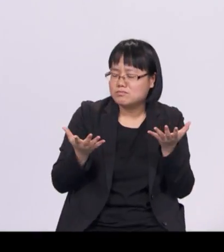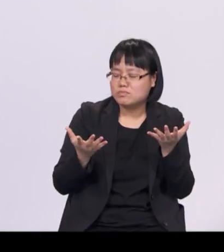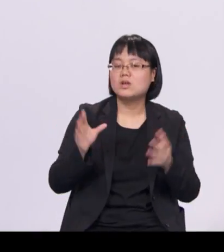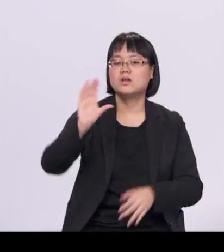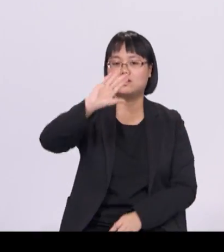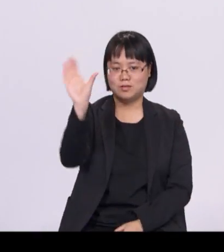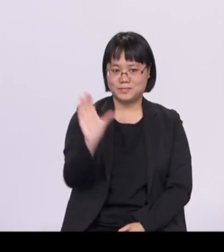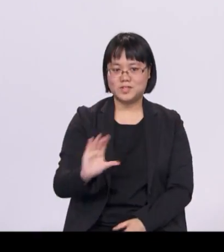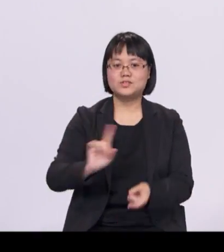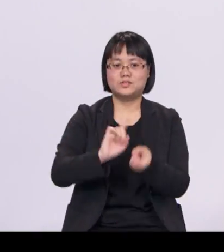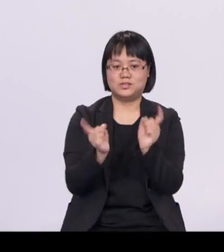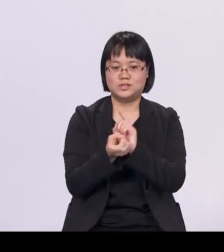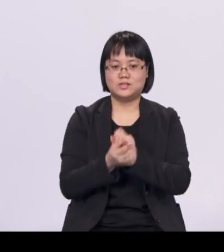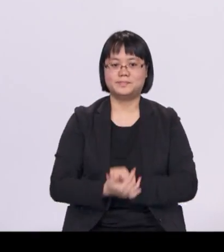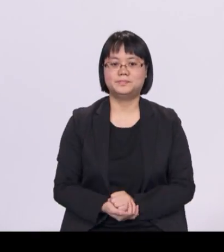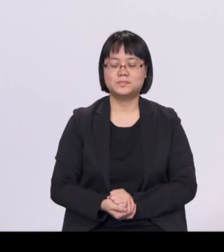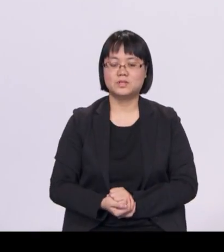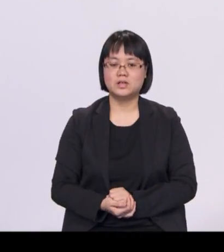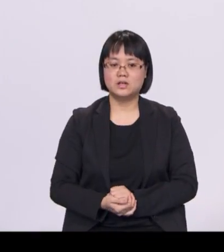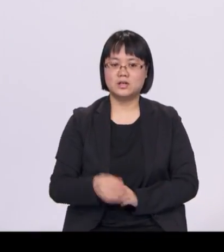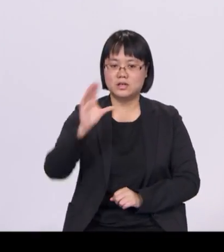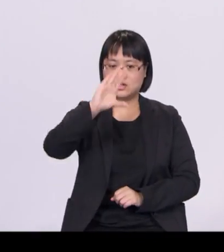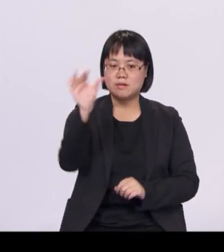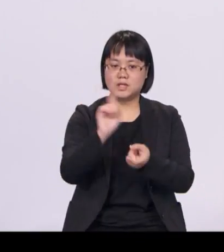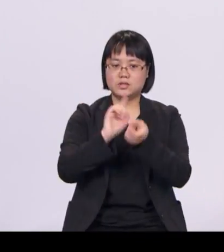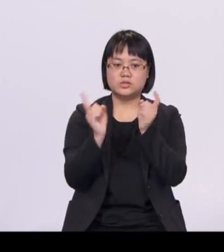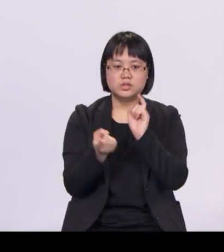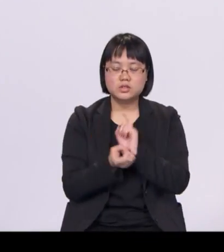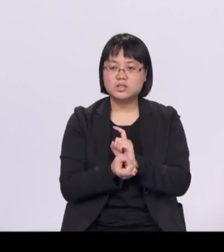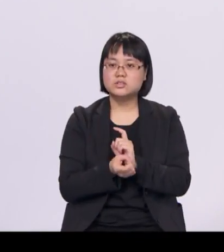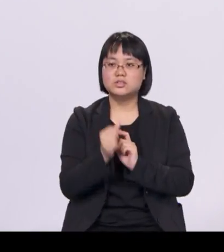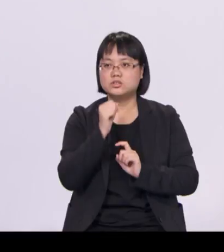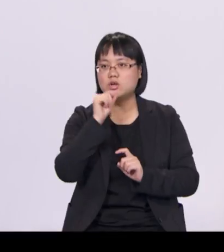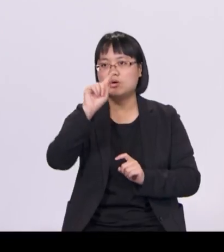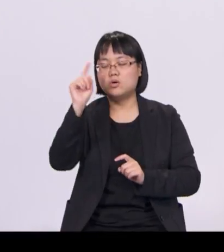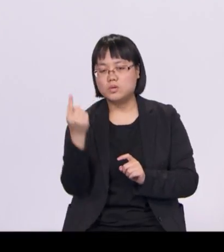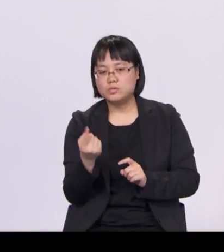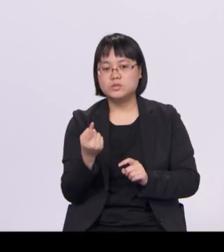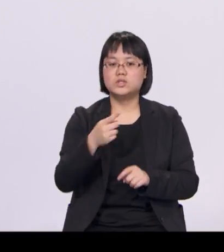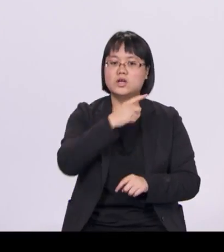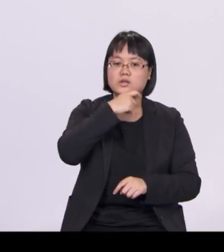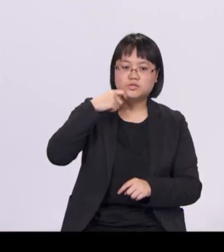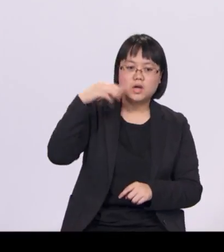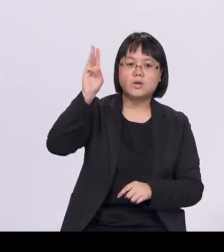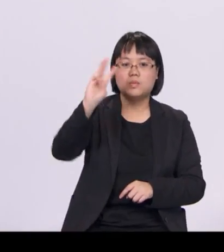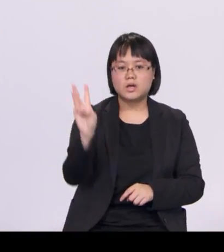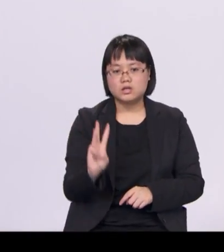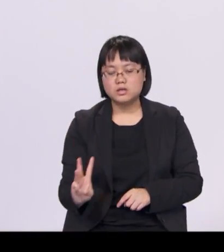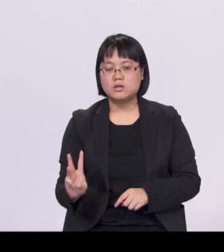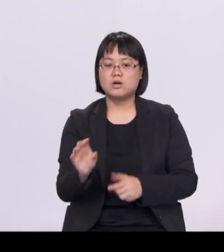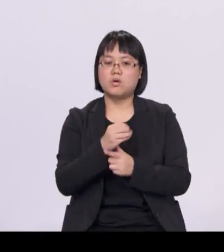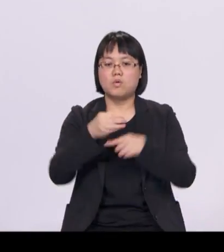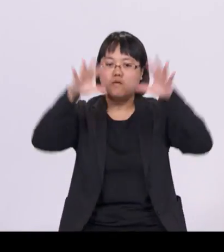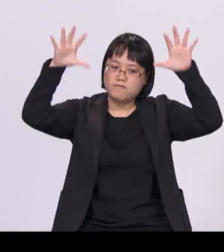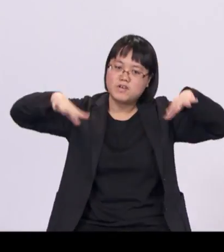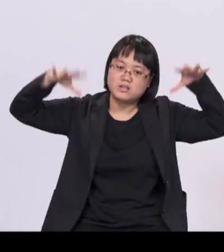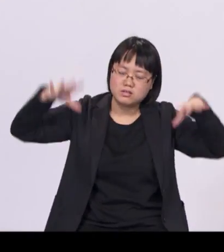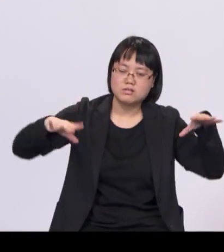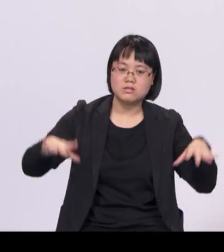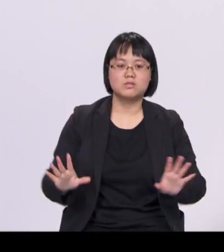Climate change is more than just record-breaking temperatures, dry weather or more intense rain. As a low